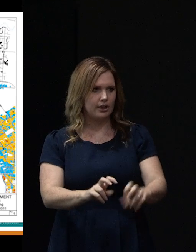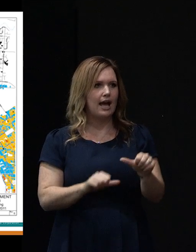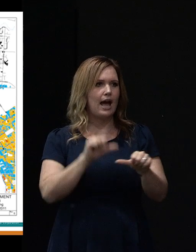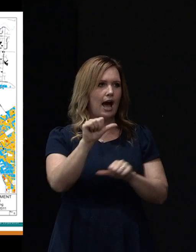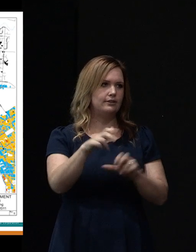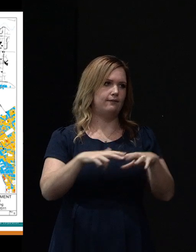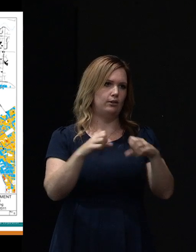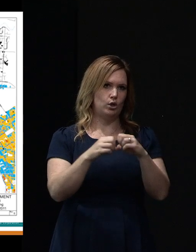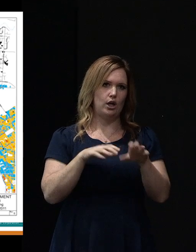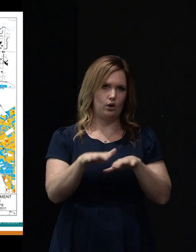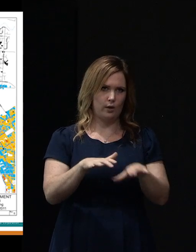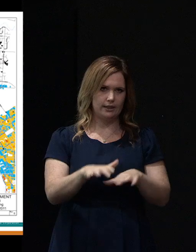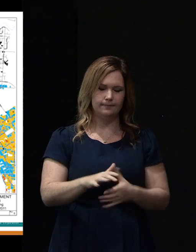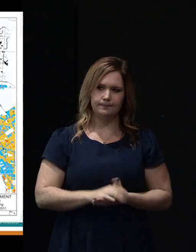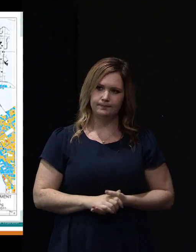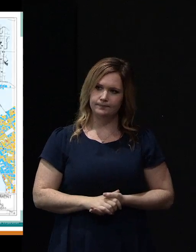February event.